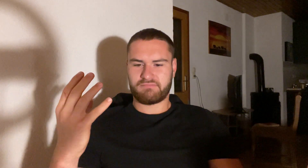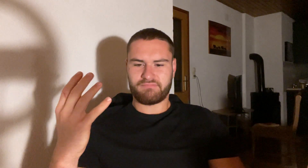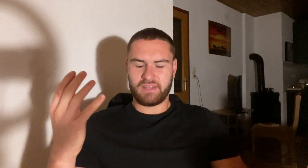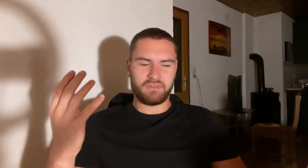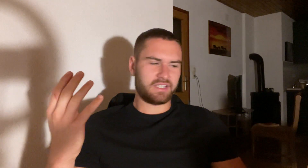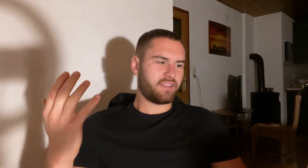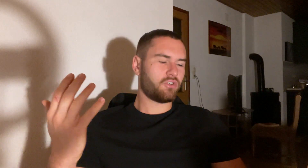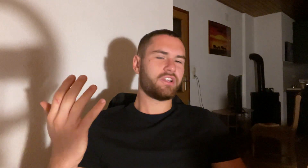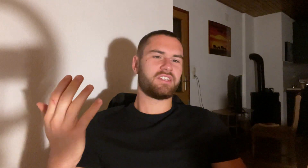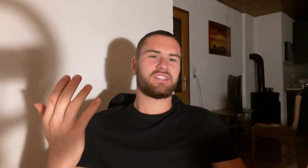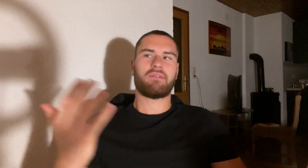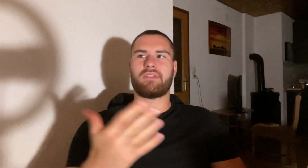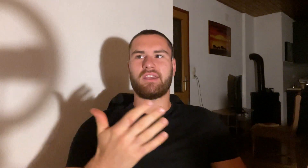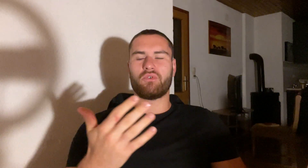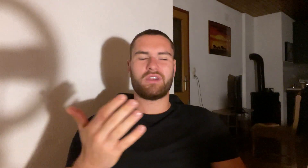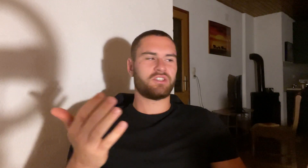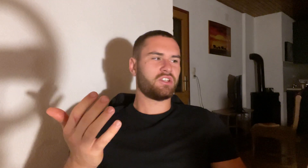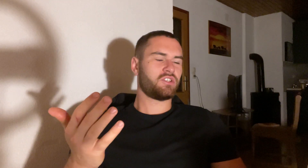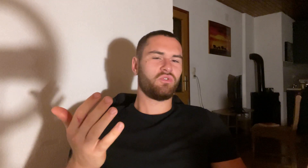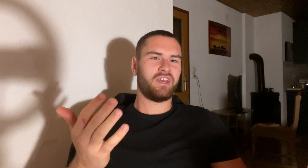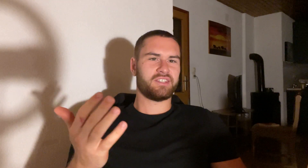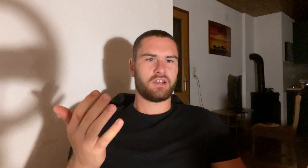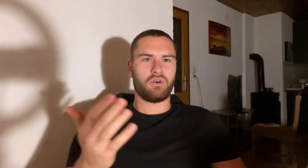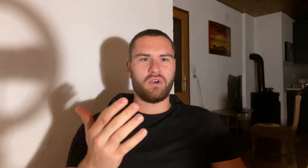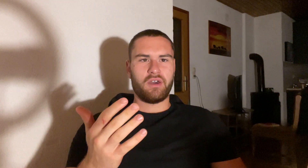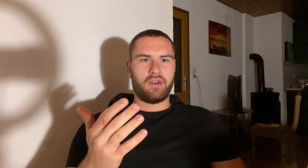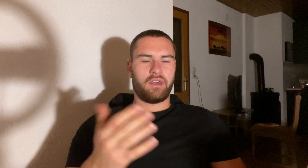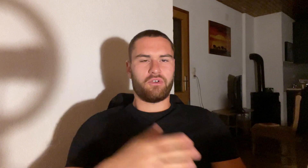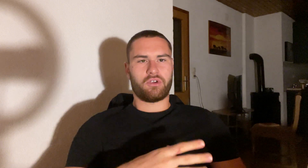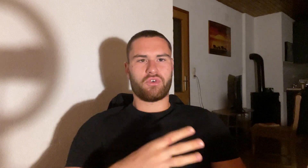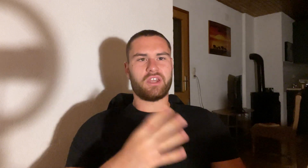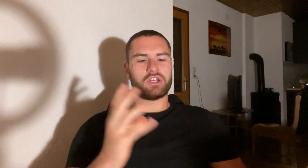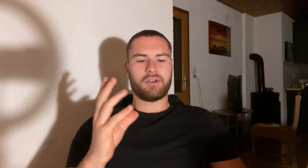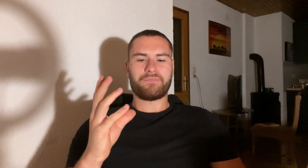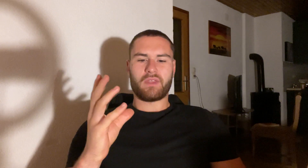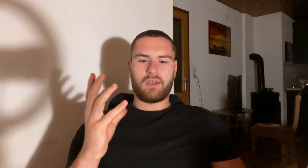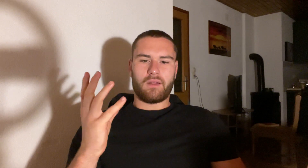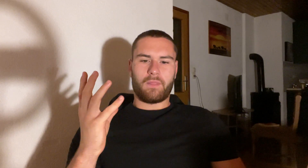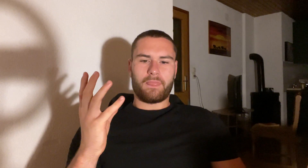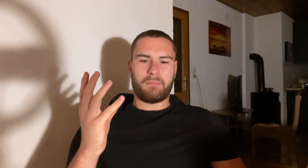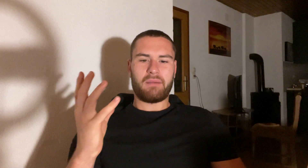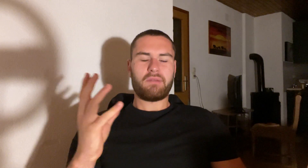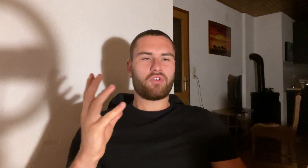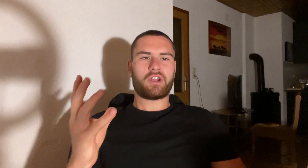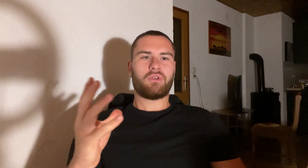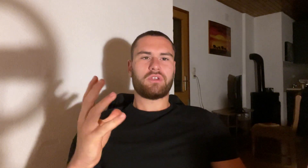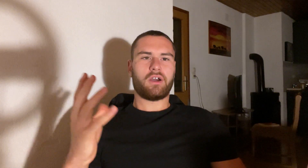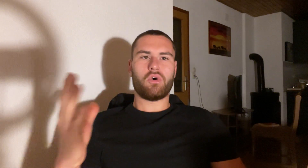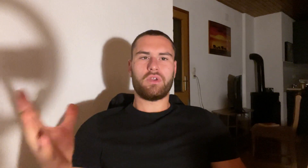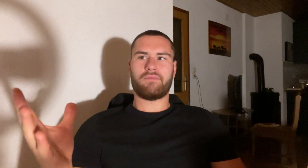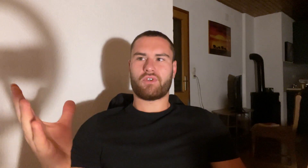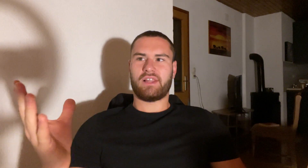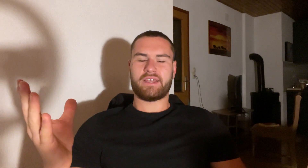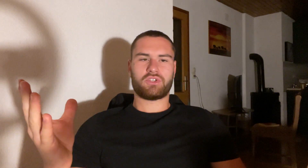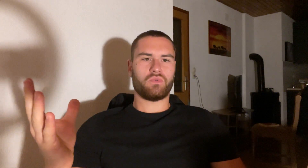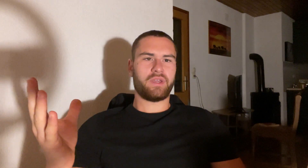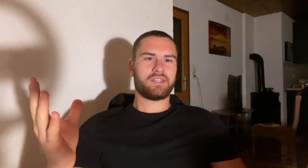it was like 37 degrees just two days ago here in Croatia. But I've been working out in a hoodie for the last two weeks.